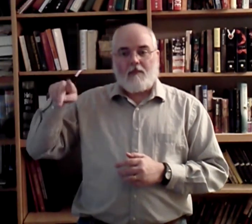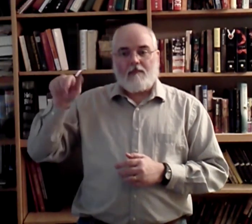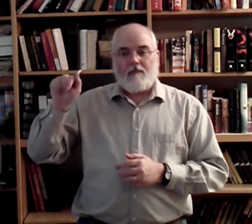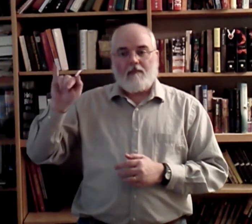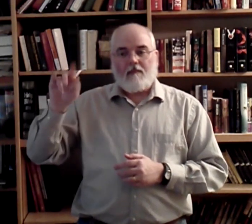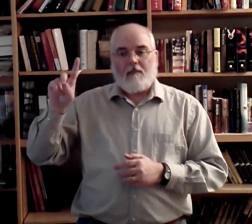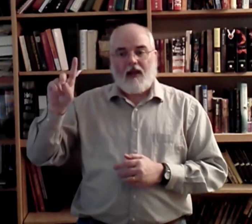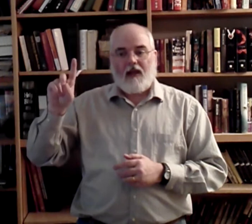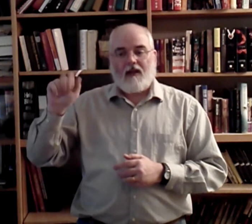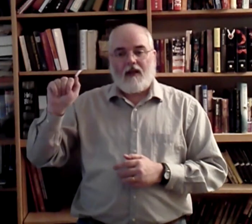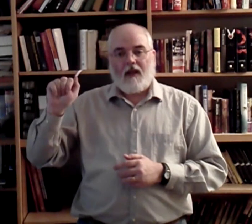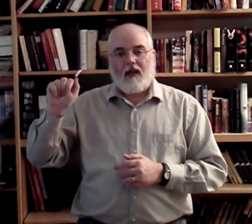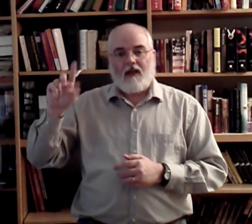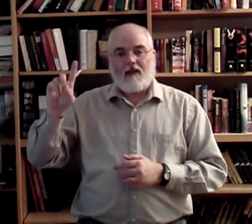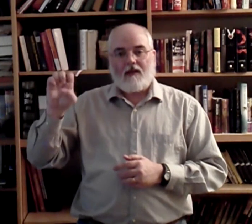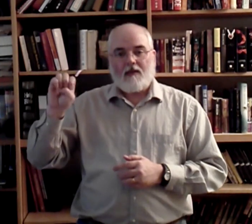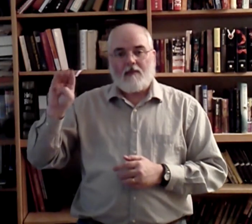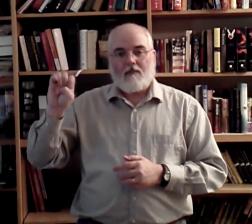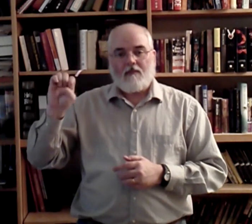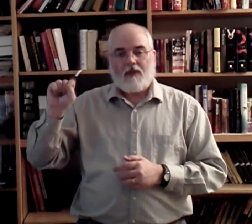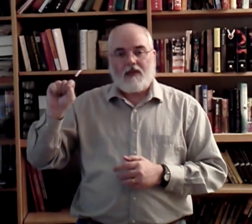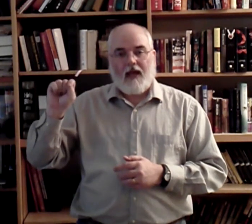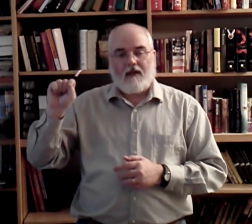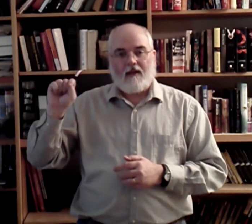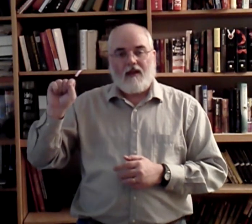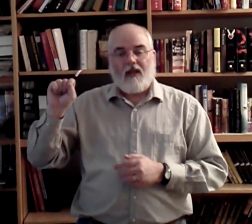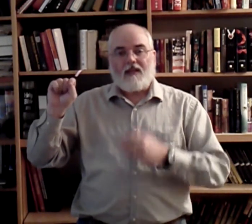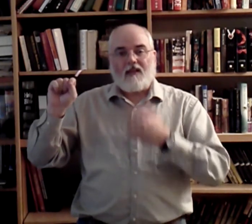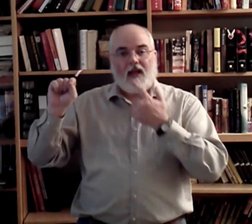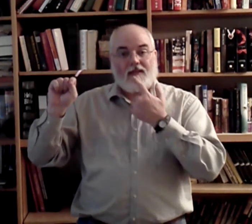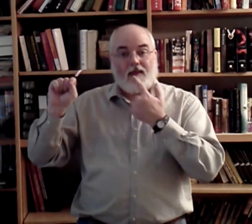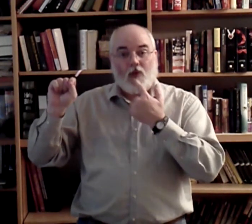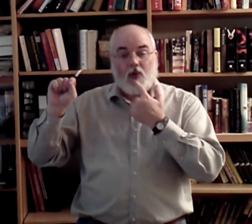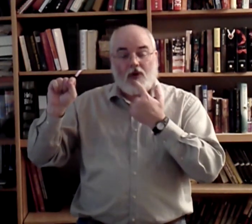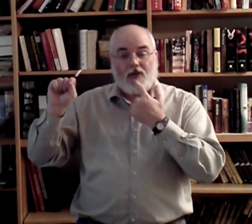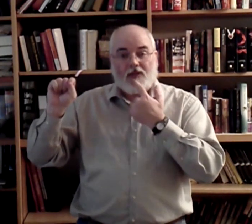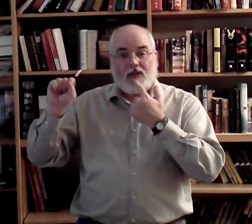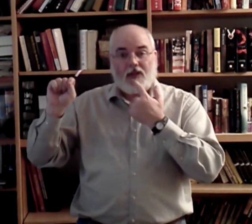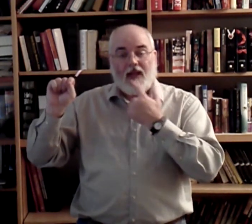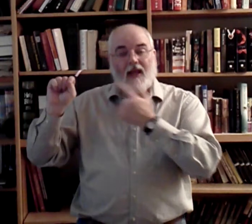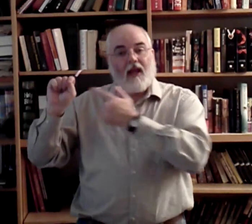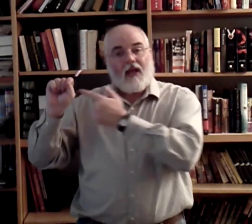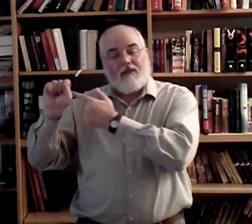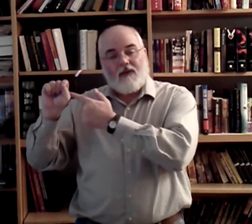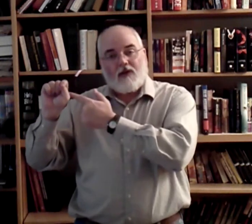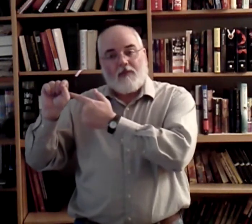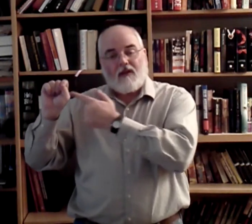He paid a debt. See, I said the words, and I fingerspelled.